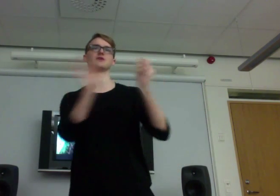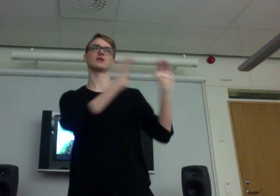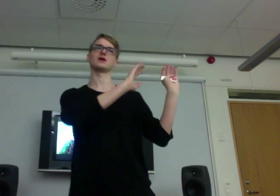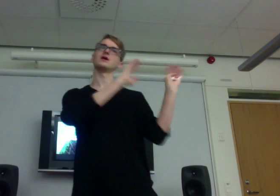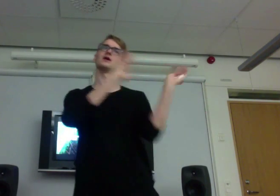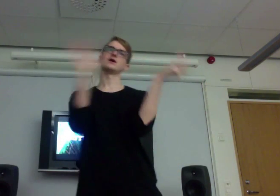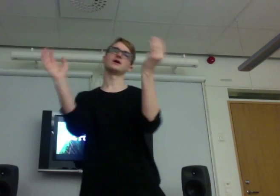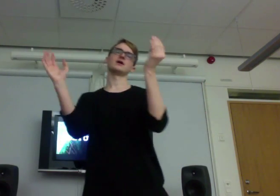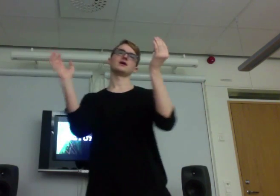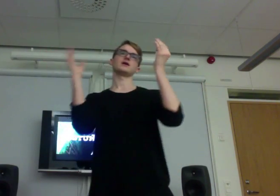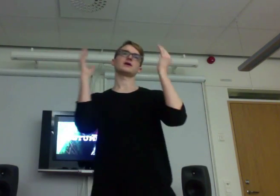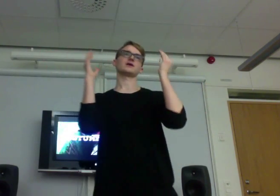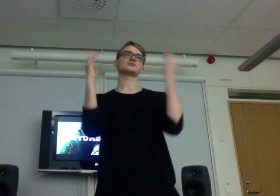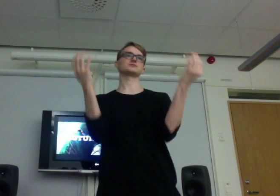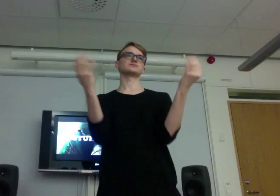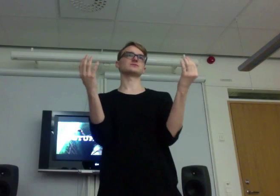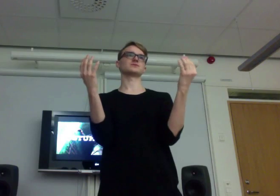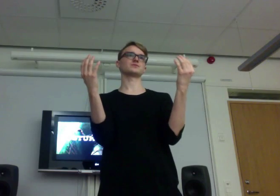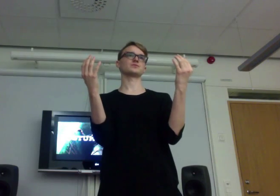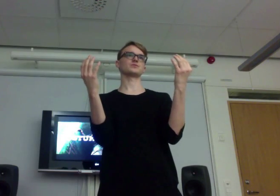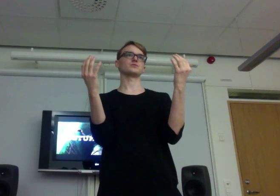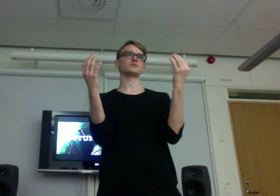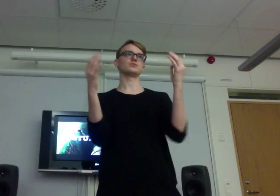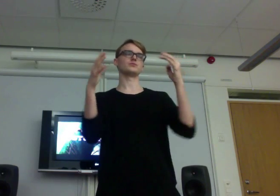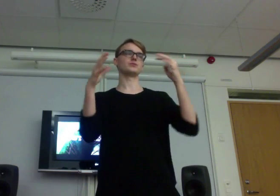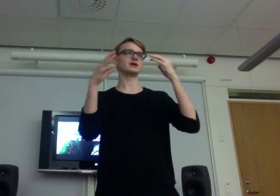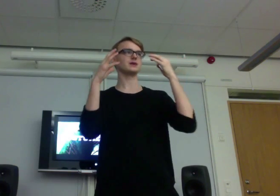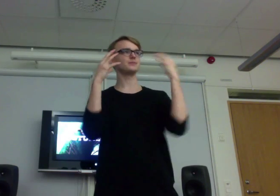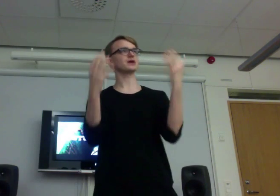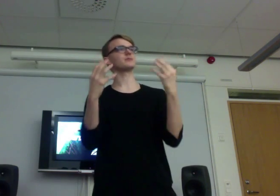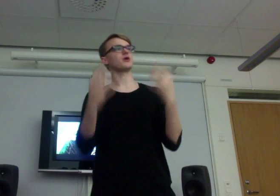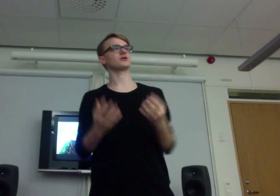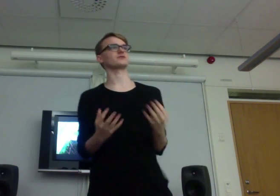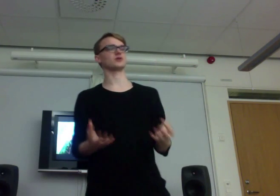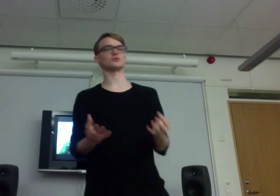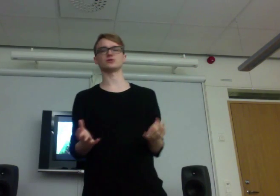being a big part of the community.